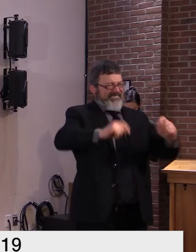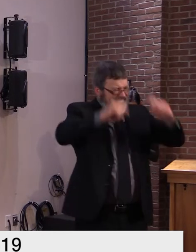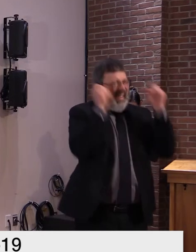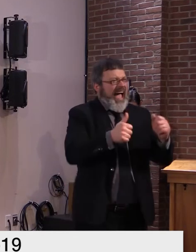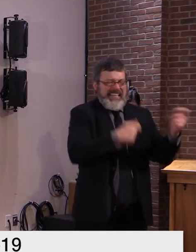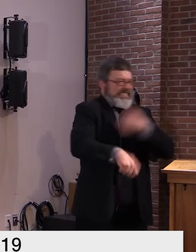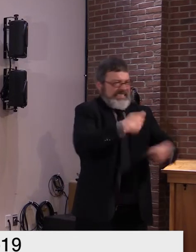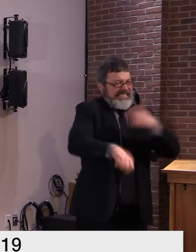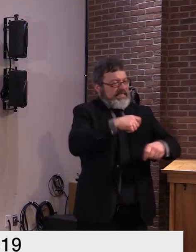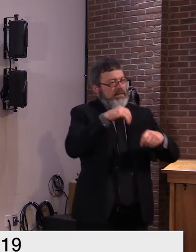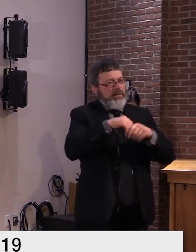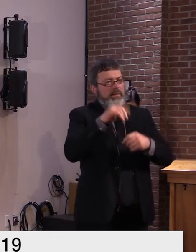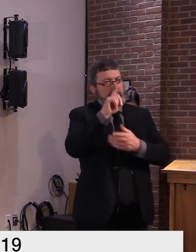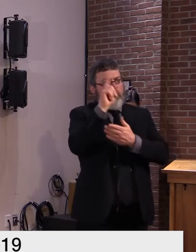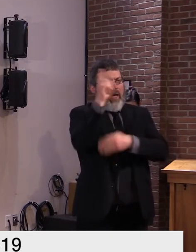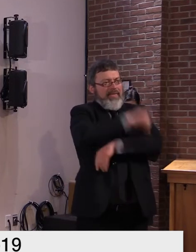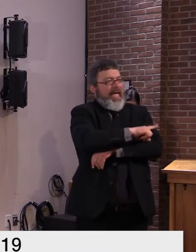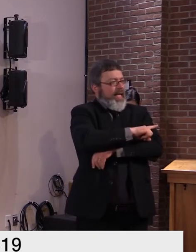so far